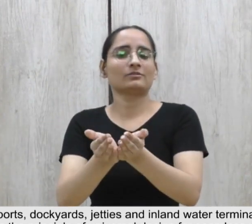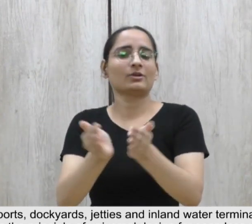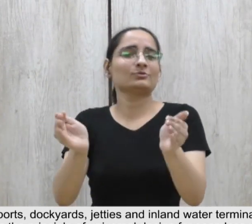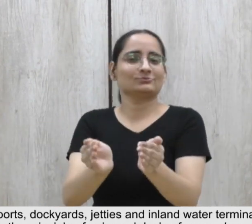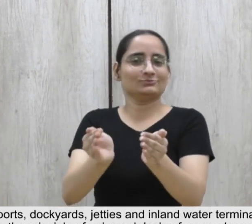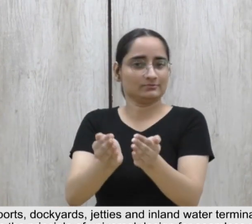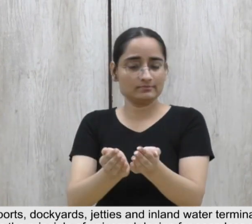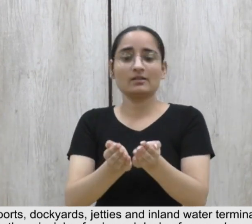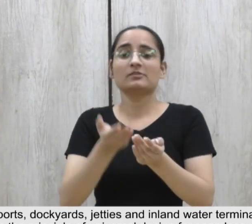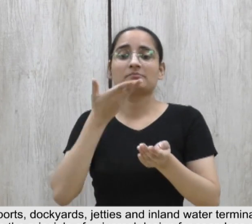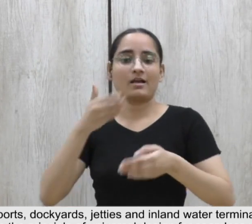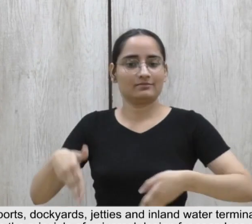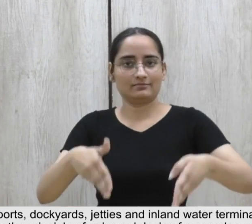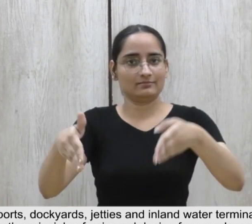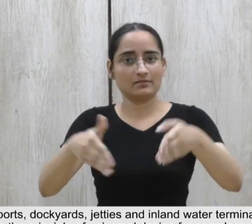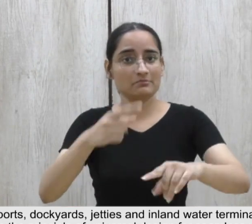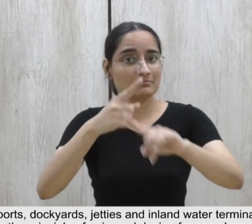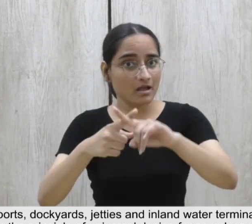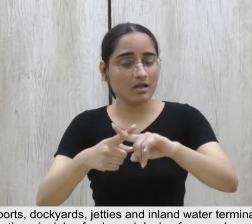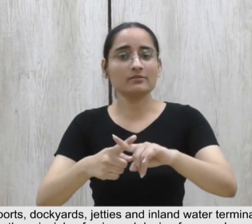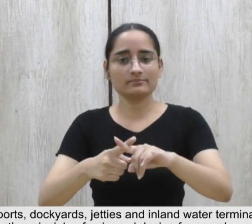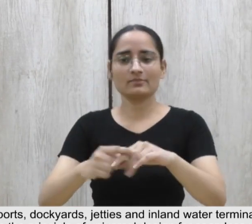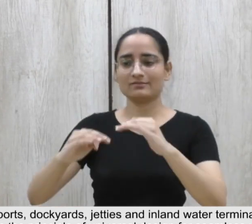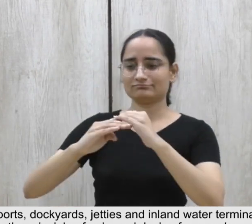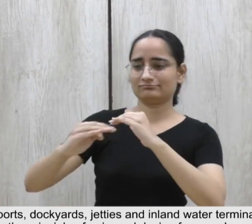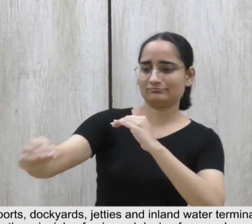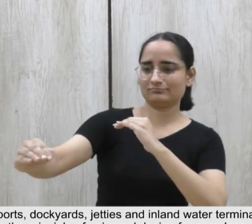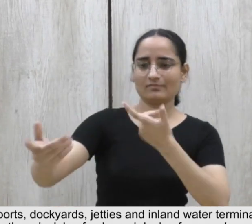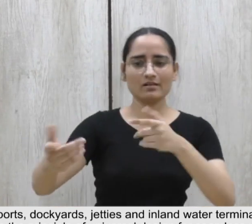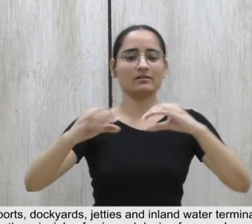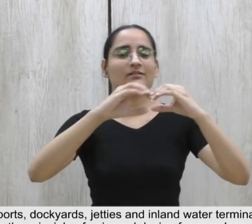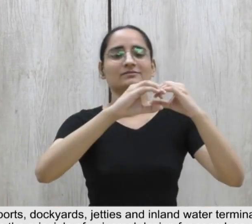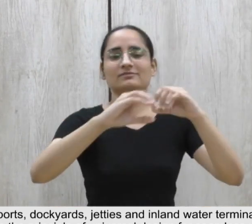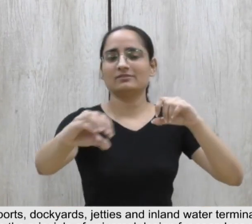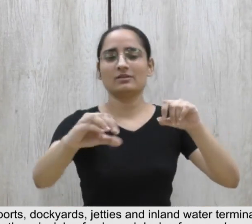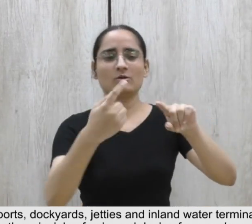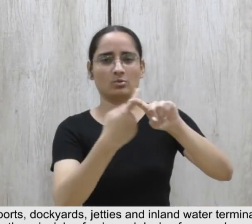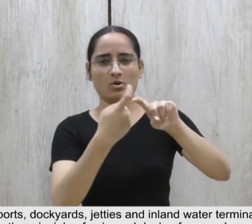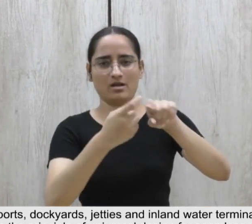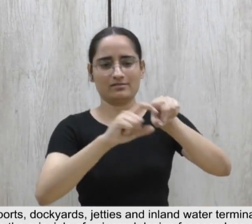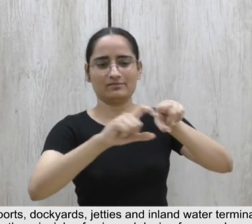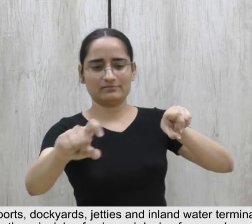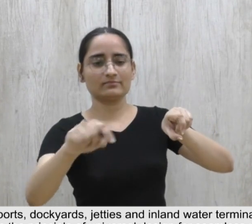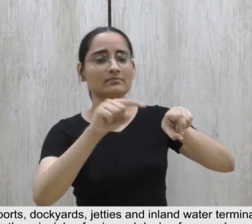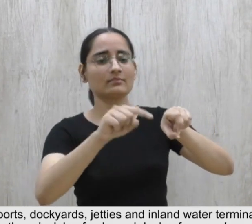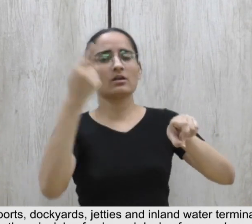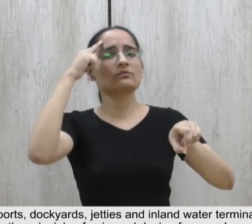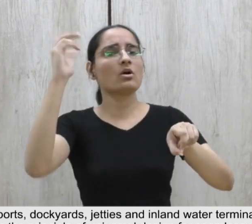jetways and inland border terminals will have accessibility features on the